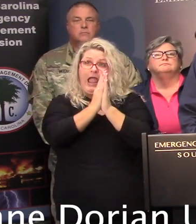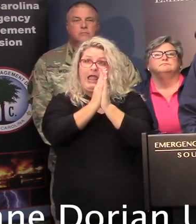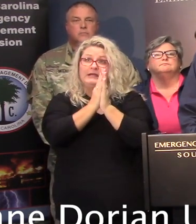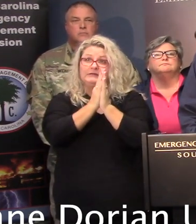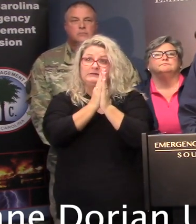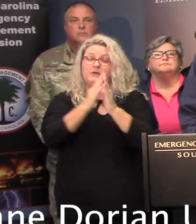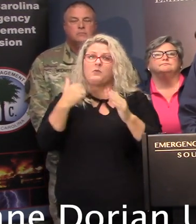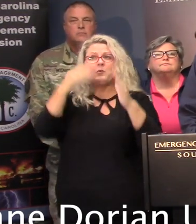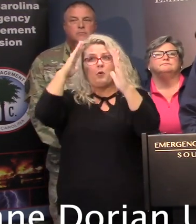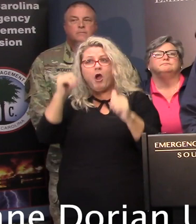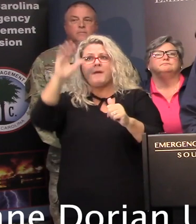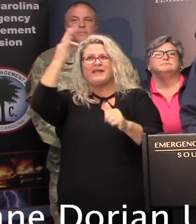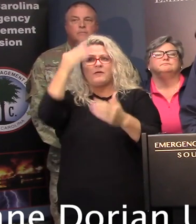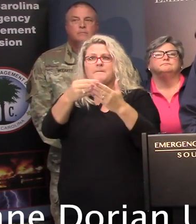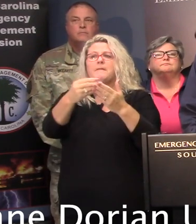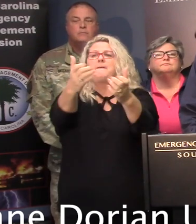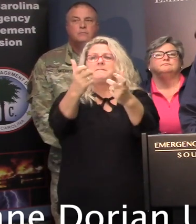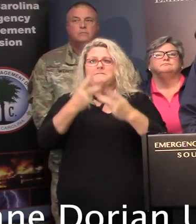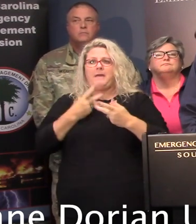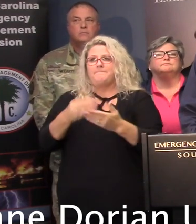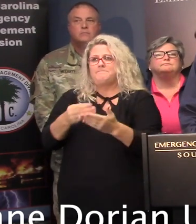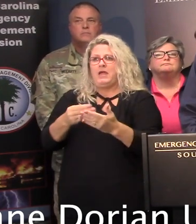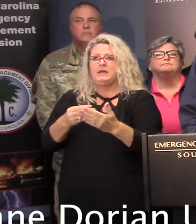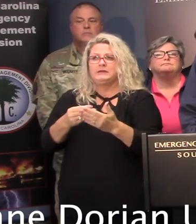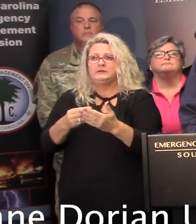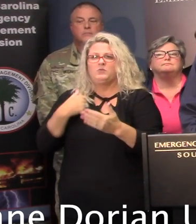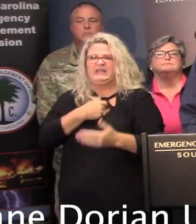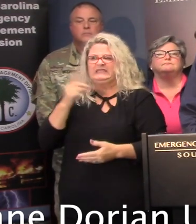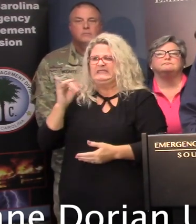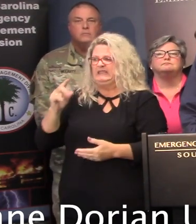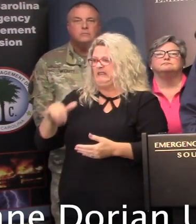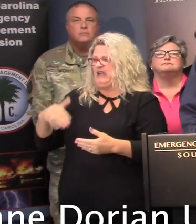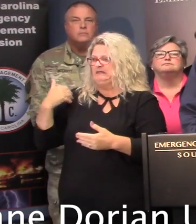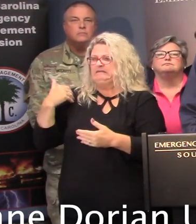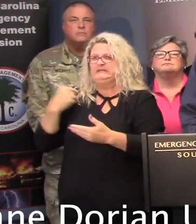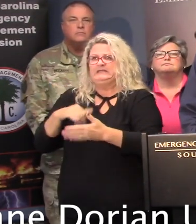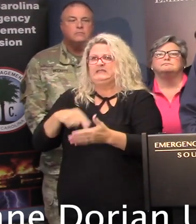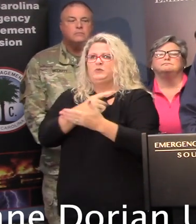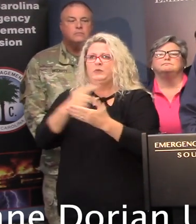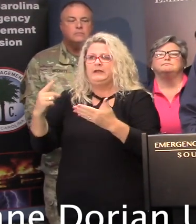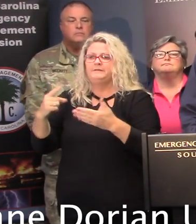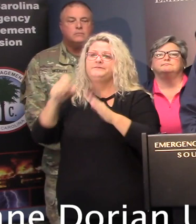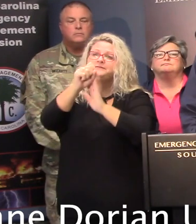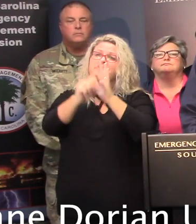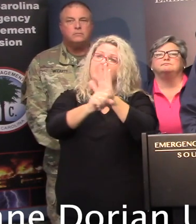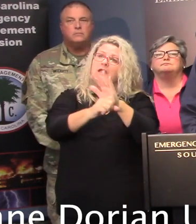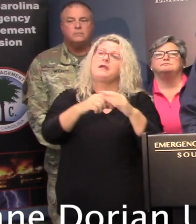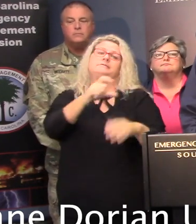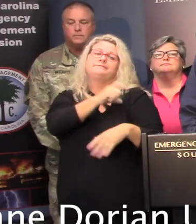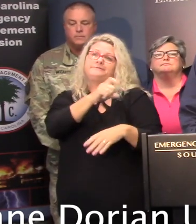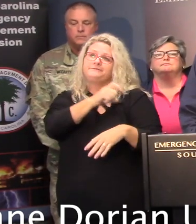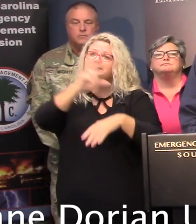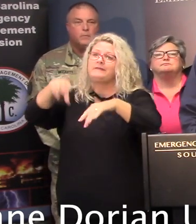be reimbursed with federal funds. We did that earlier during the week. The state law enforcement National Guard and the first